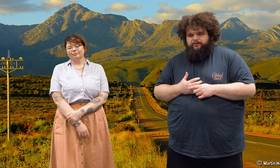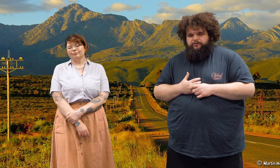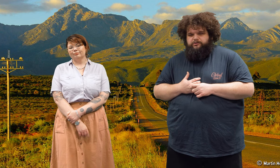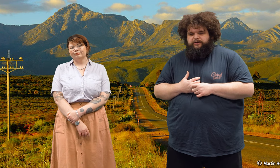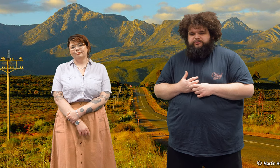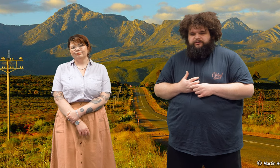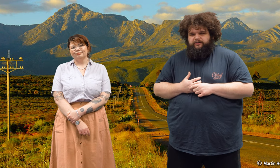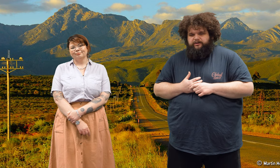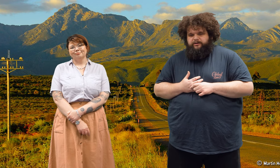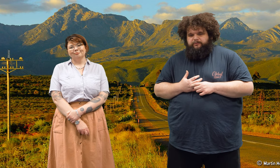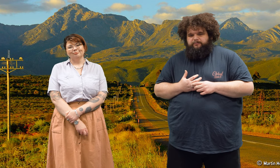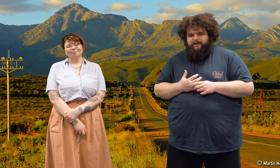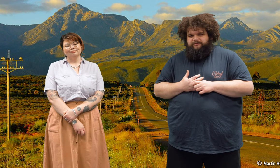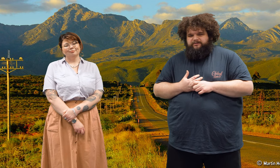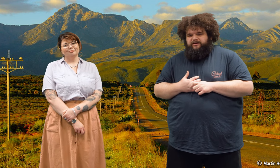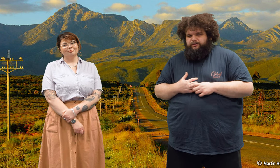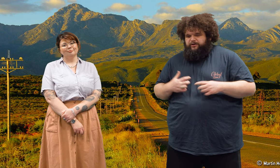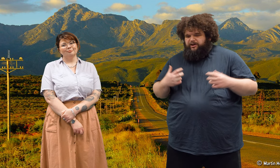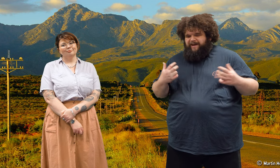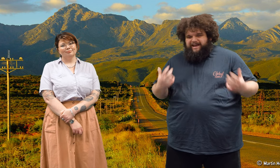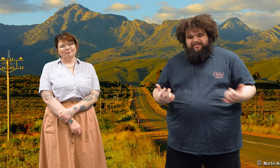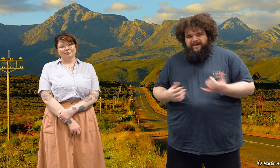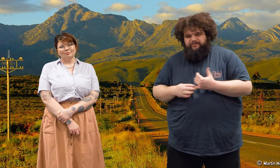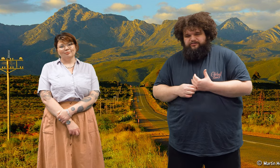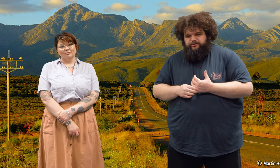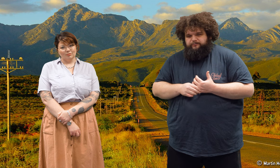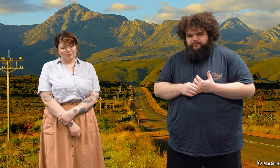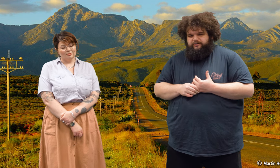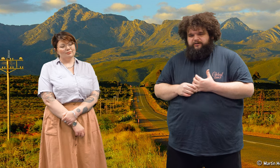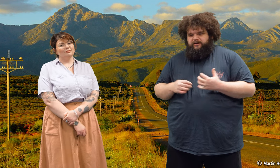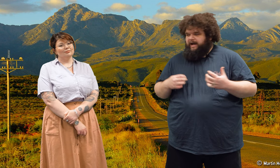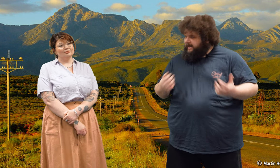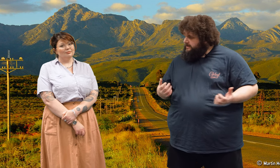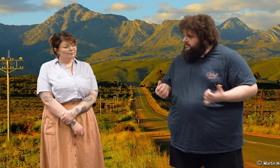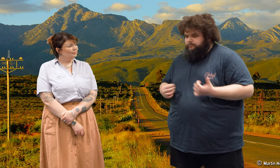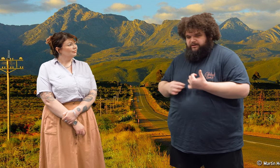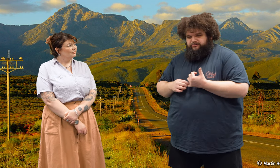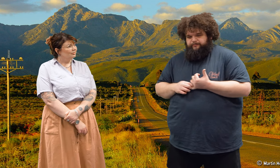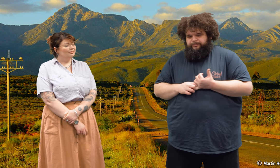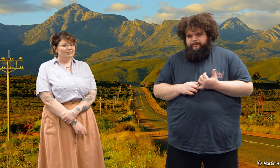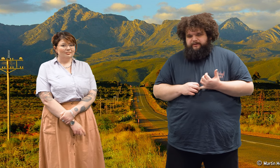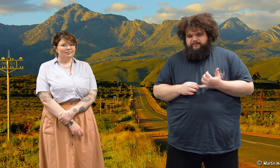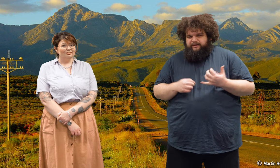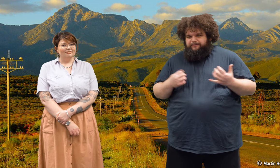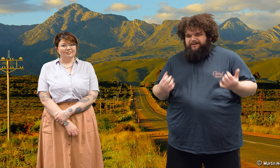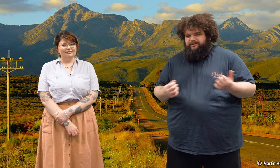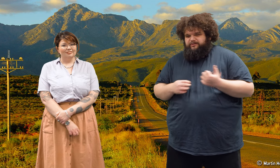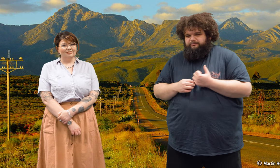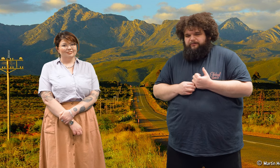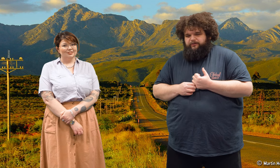Karu region, with benefits including over 8,000 jobs added in the region, $10 million spent with